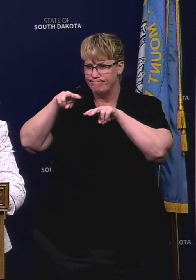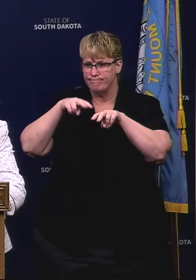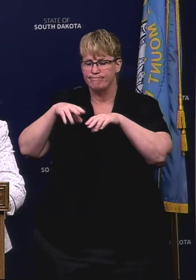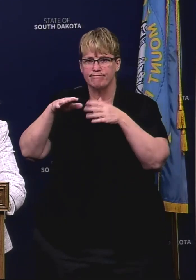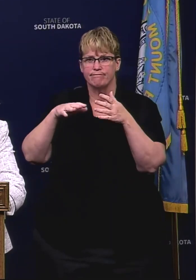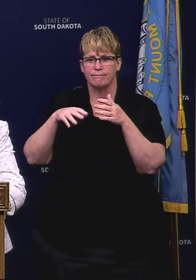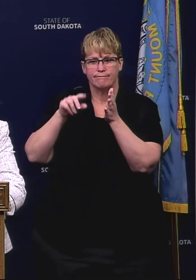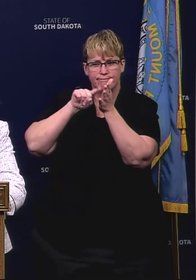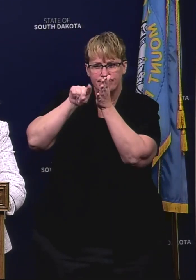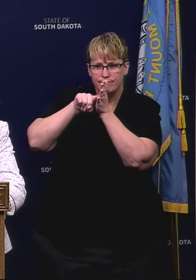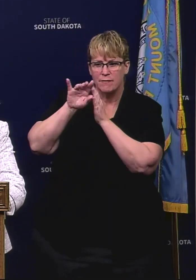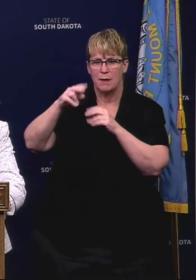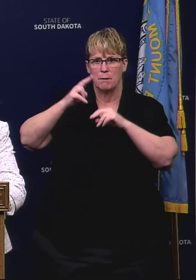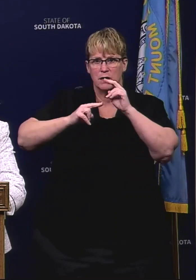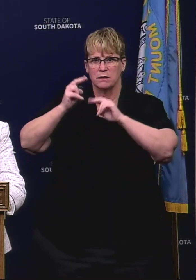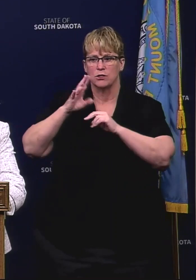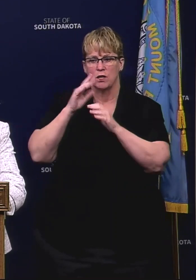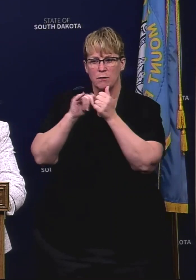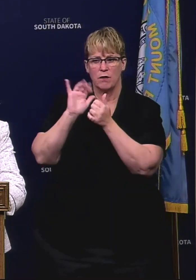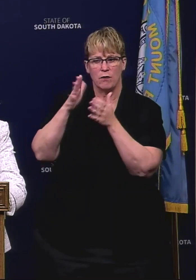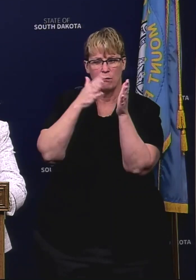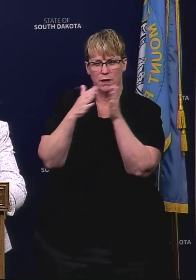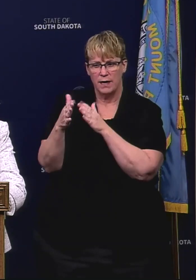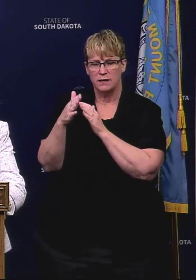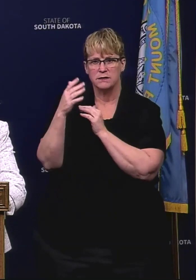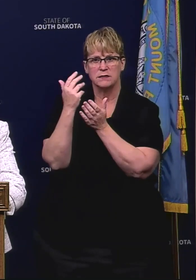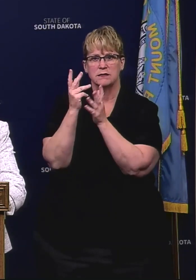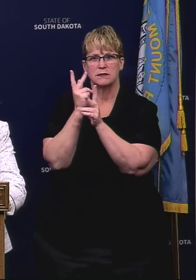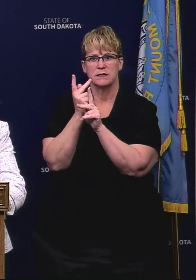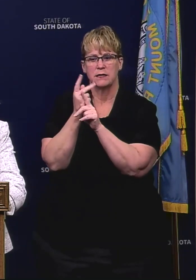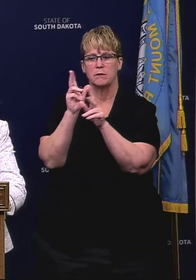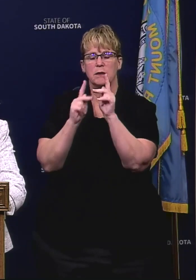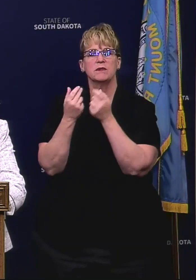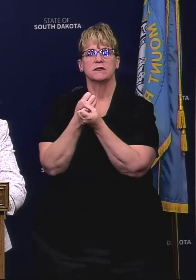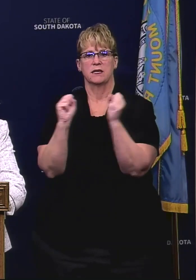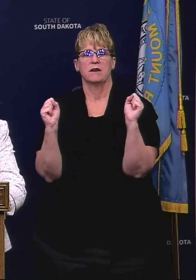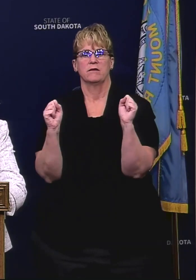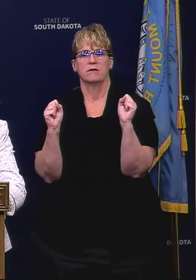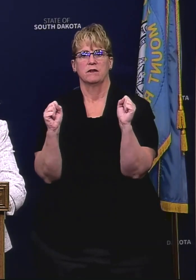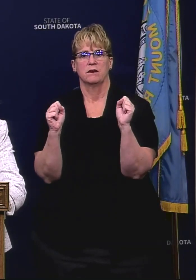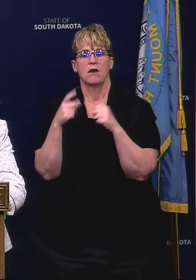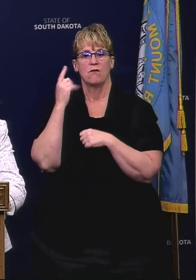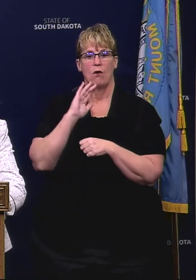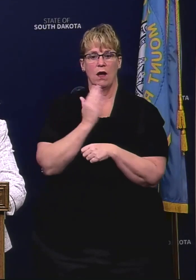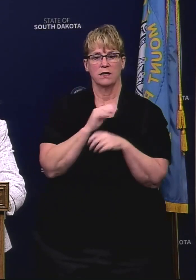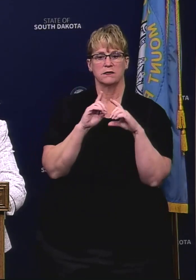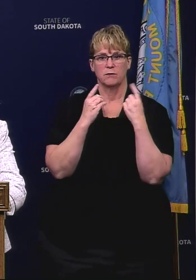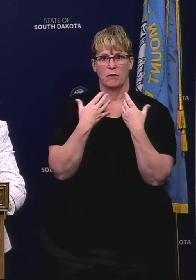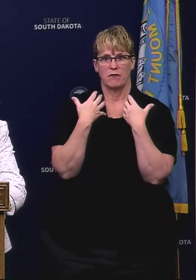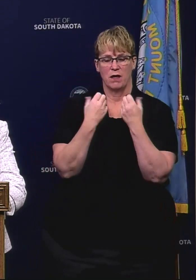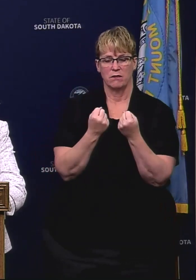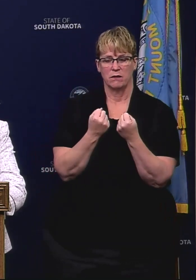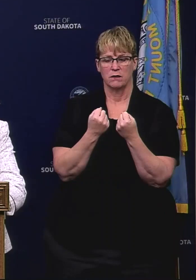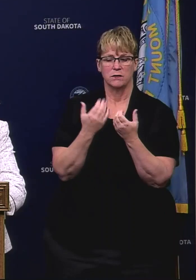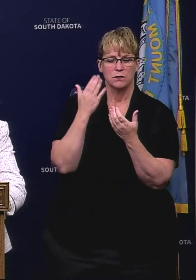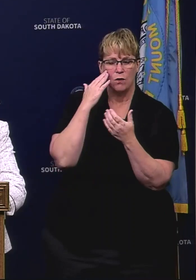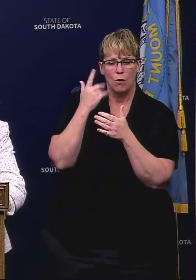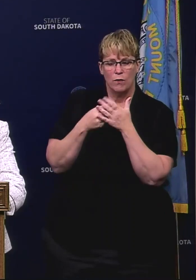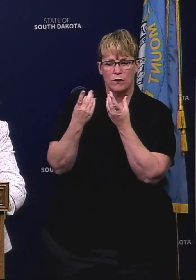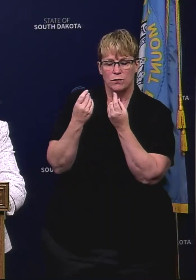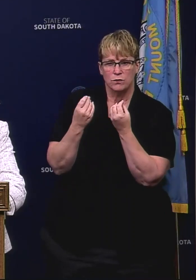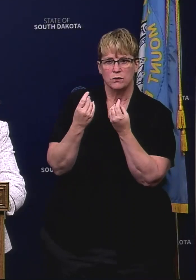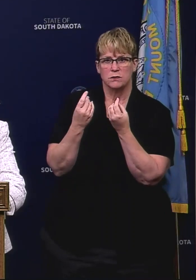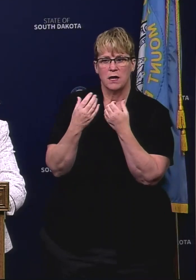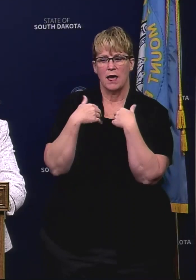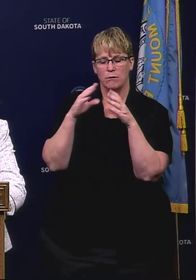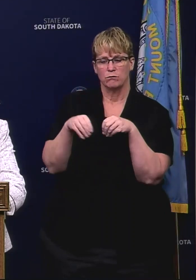talk about some of the plans that that the management had to help keep people safe and for us to get a better sense of kind of some of their practices and to be